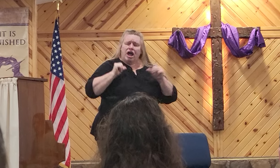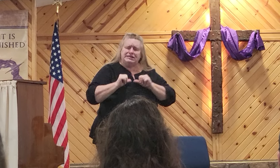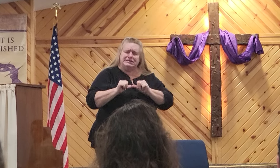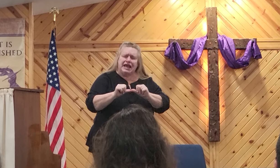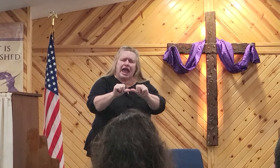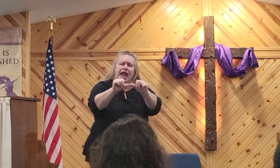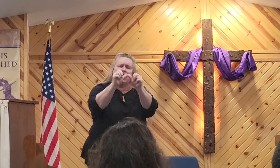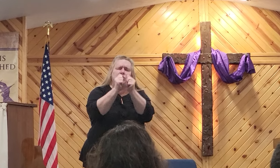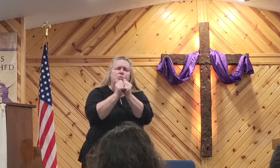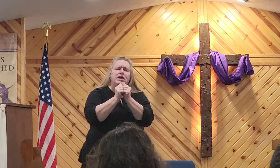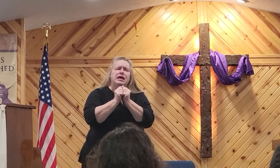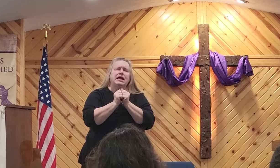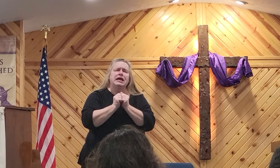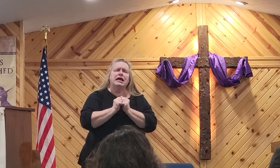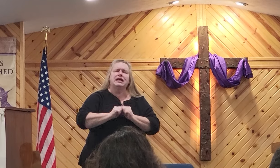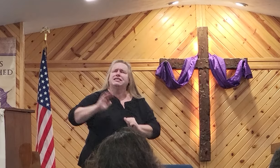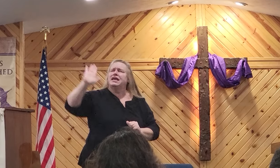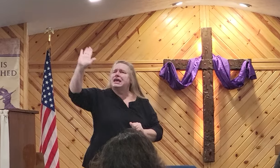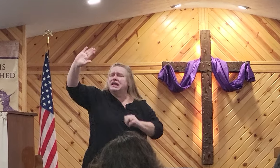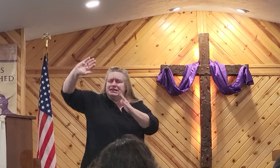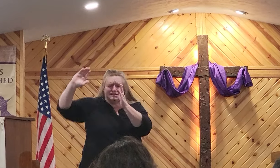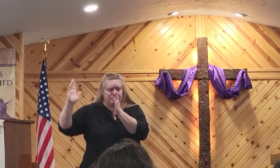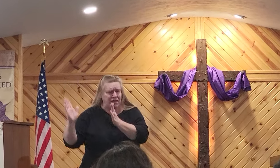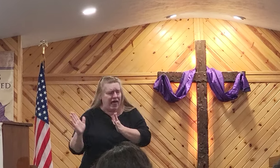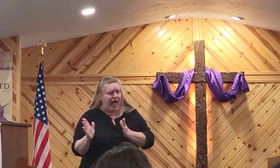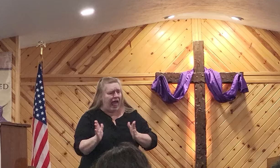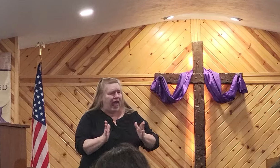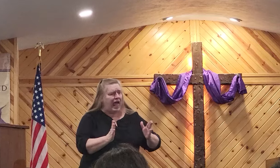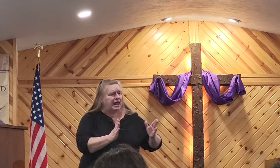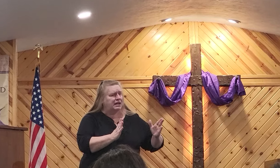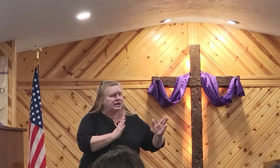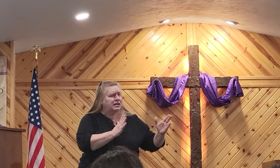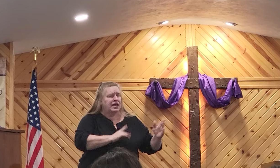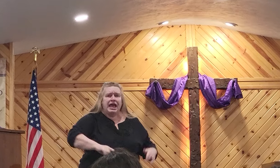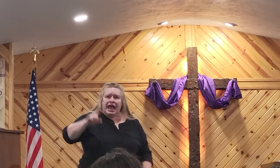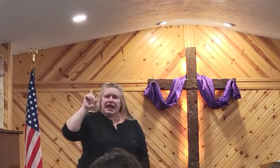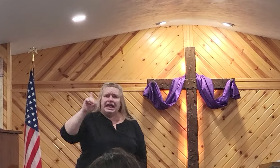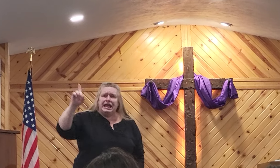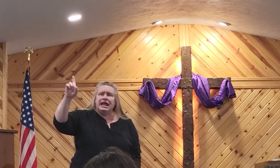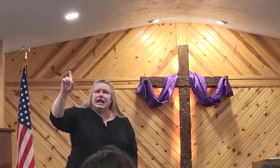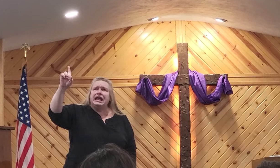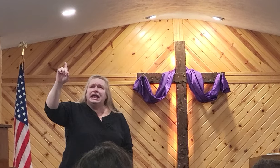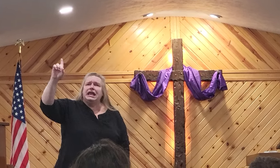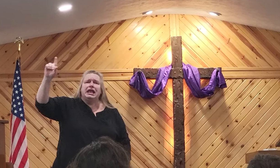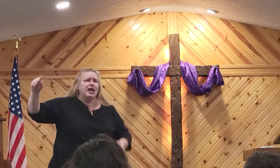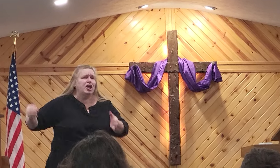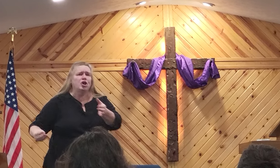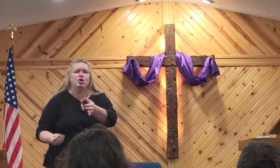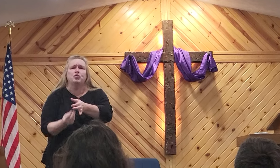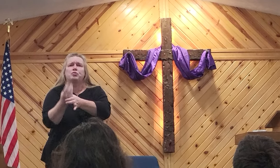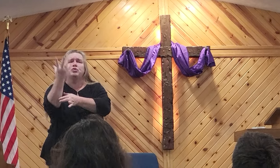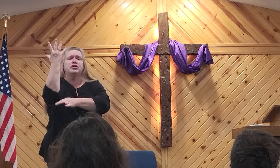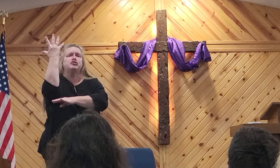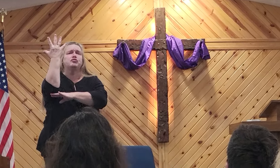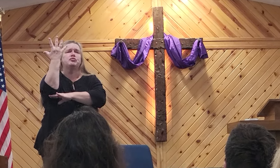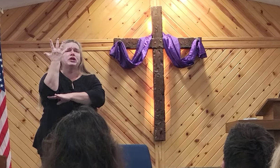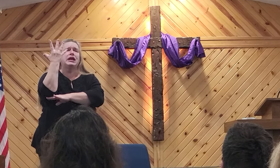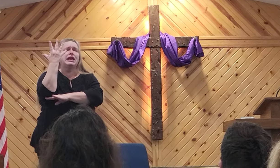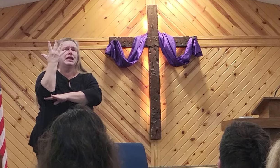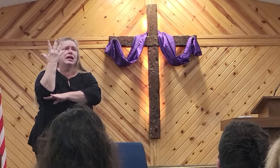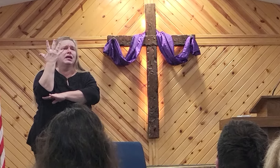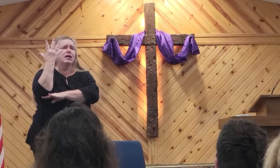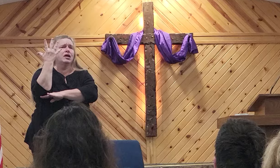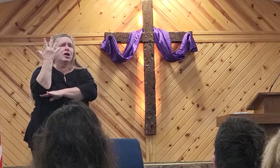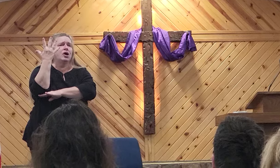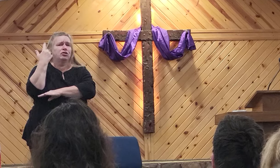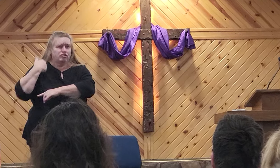God stayed with his plan. He grew the tree